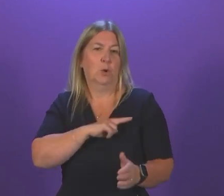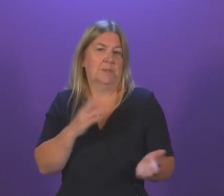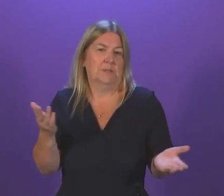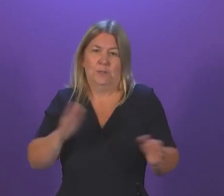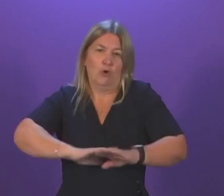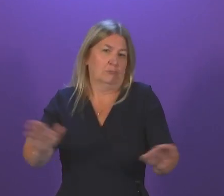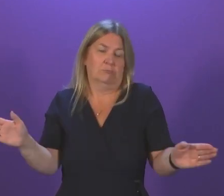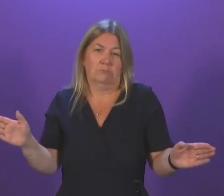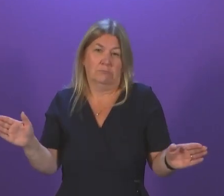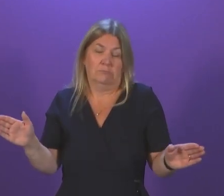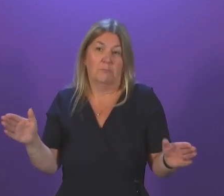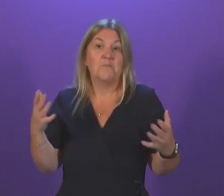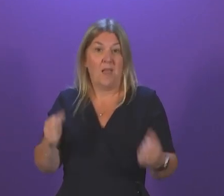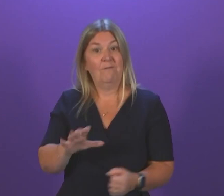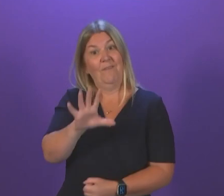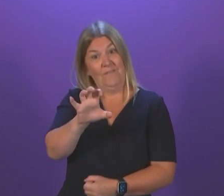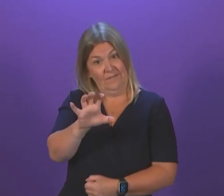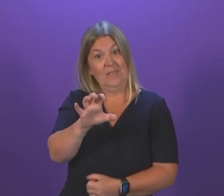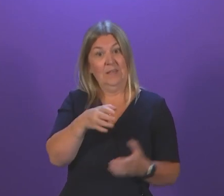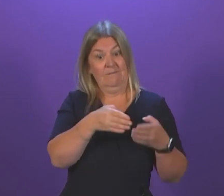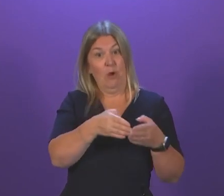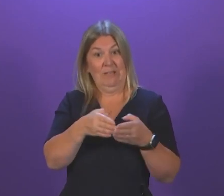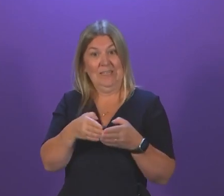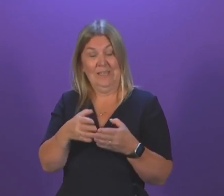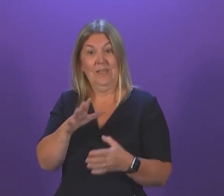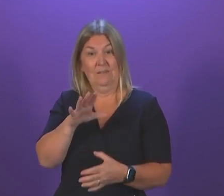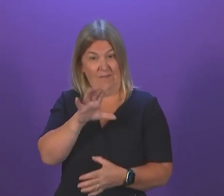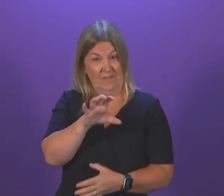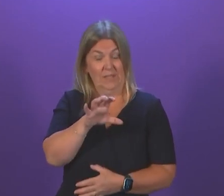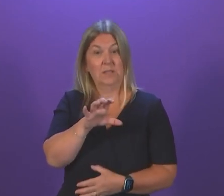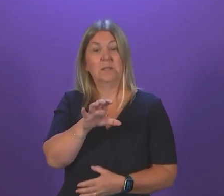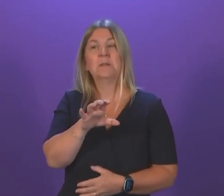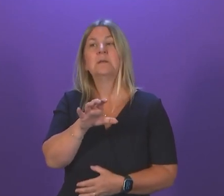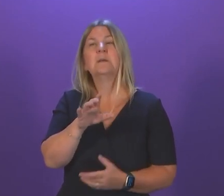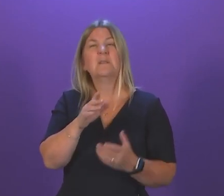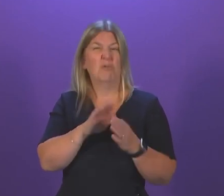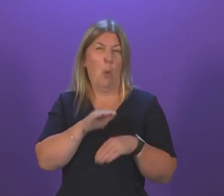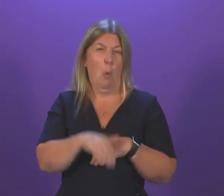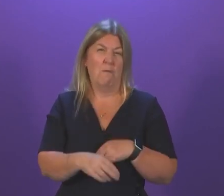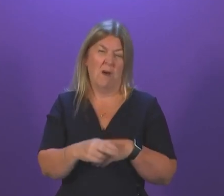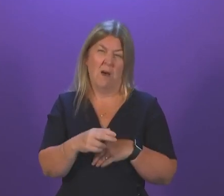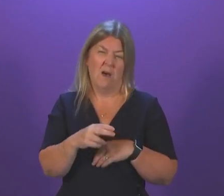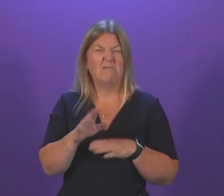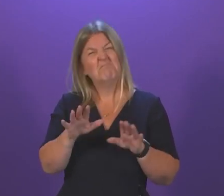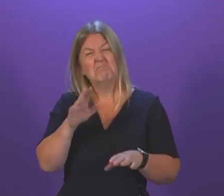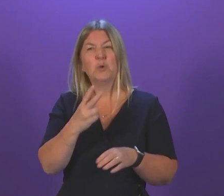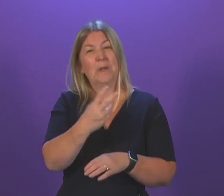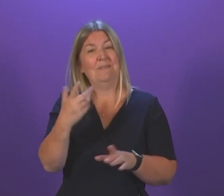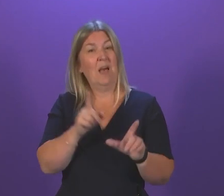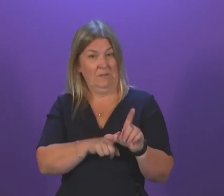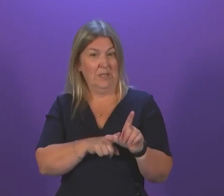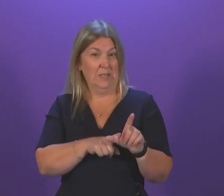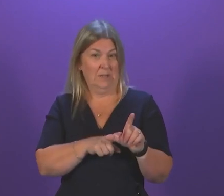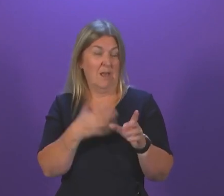There are 15 ferries in the fleet over their original 25-year life cycle. More than enough projects to keep